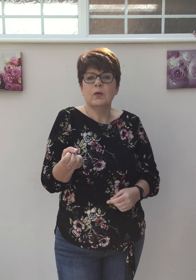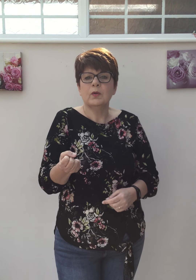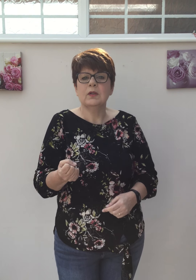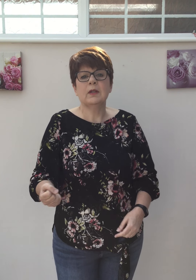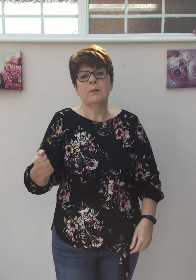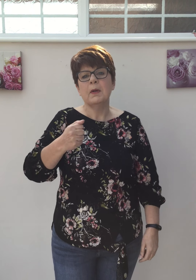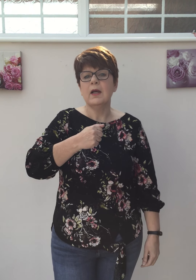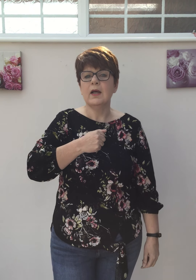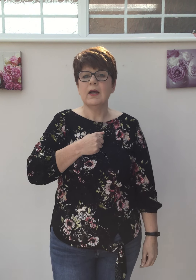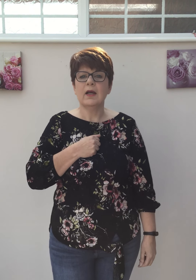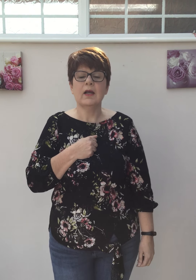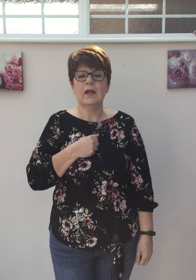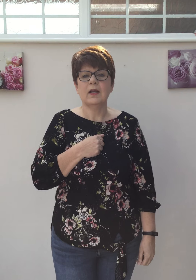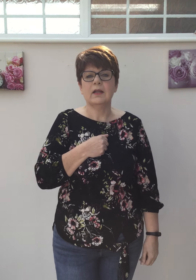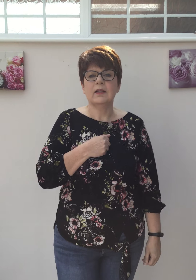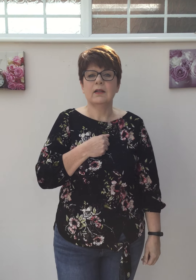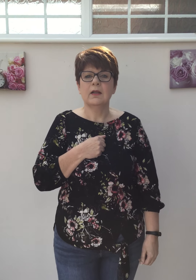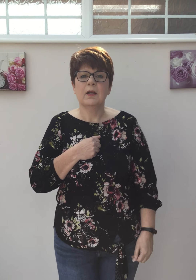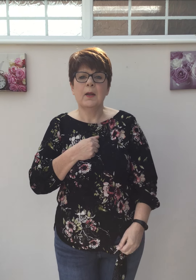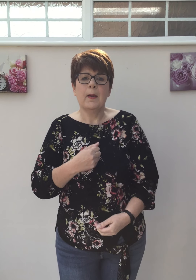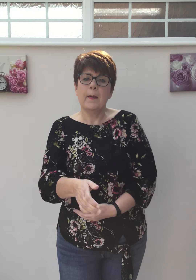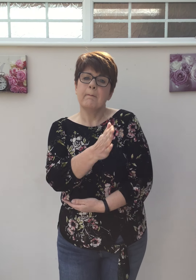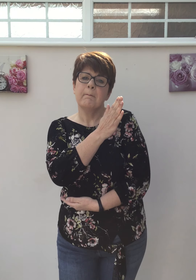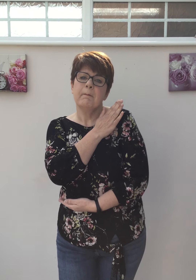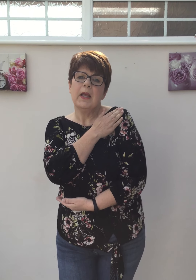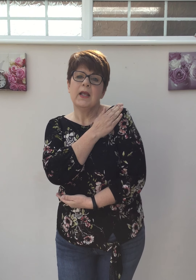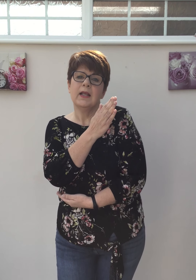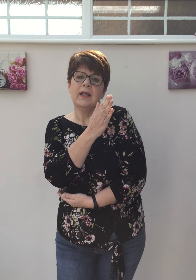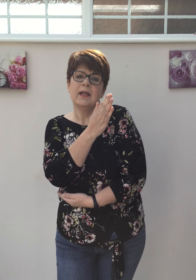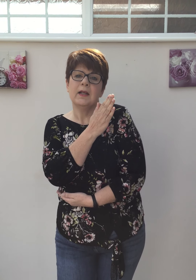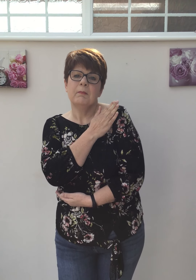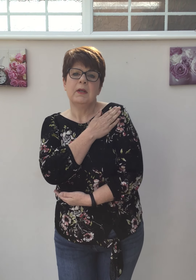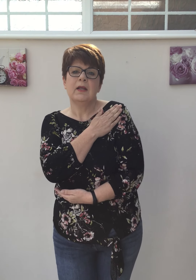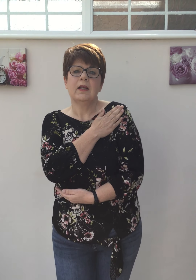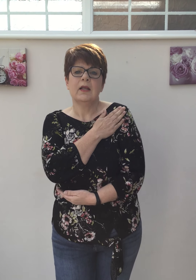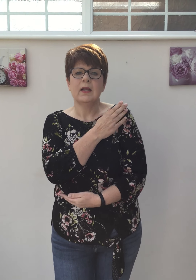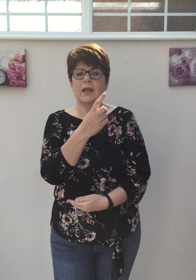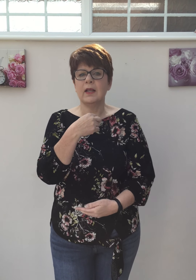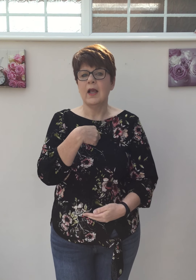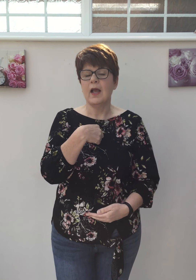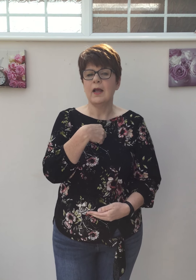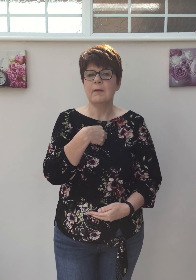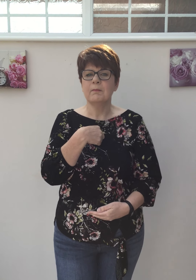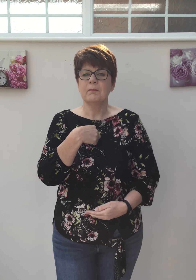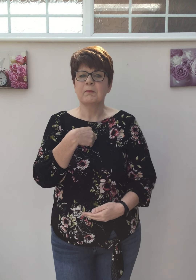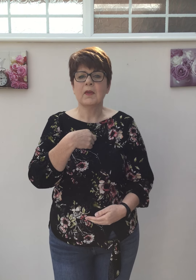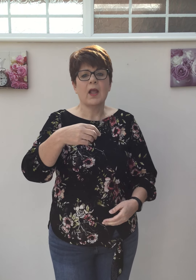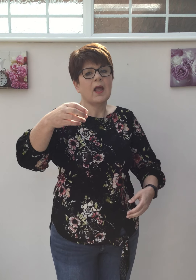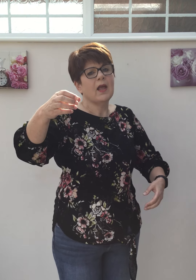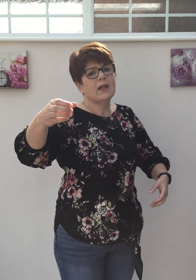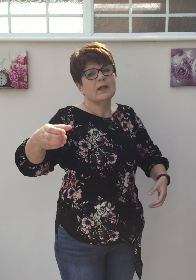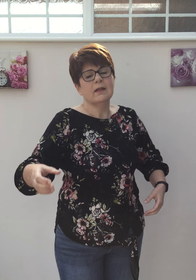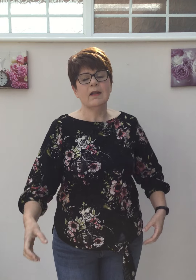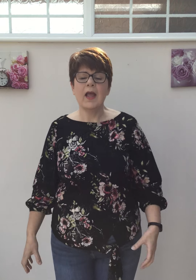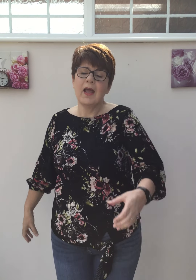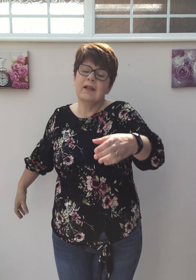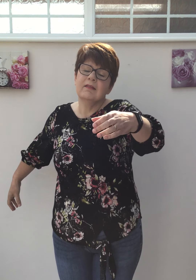mine Baby, I'm Dancing